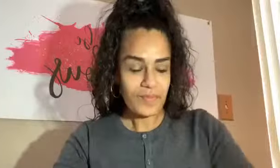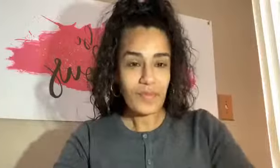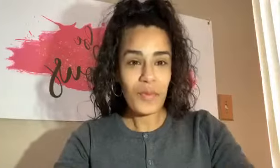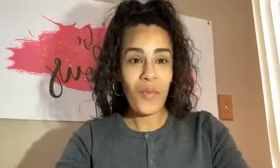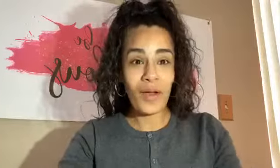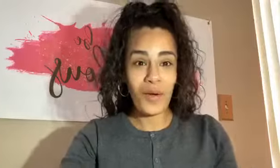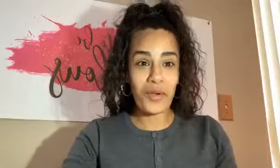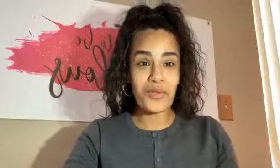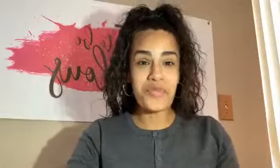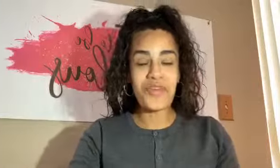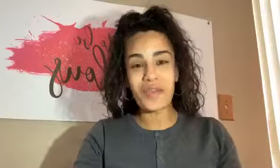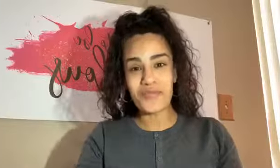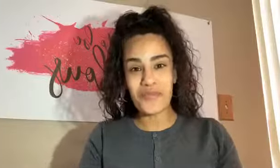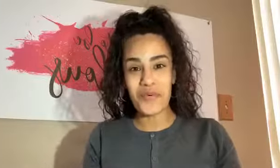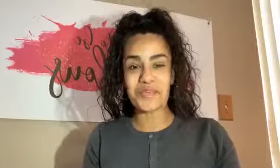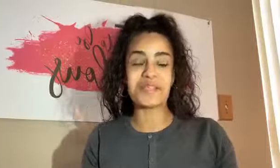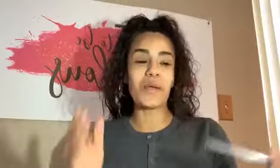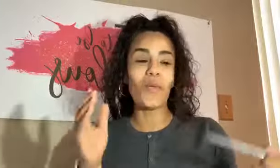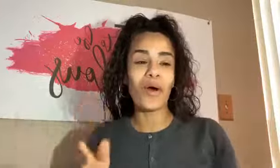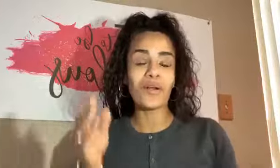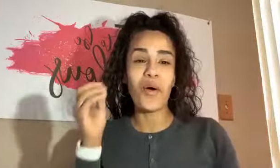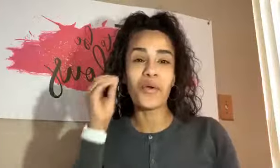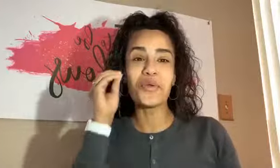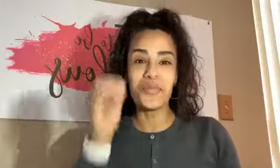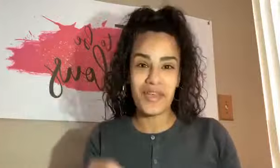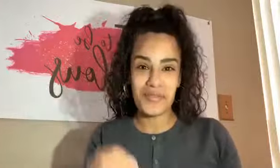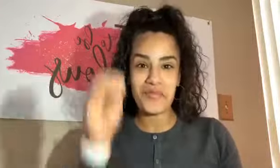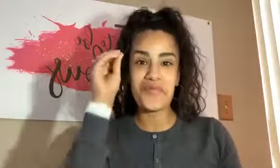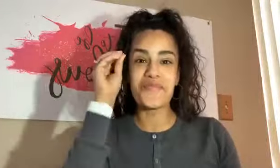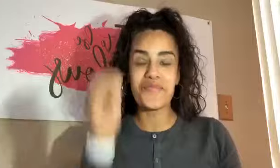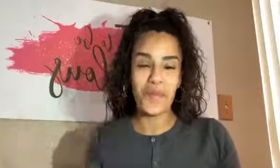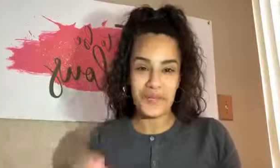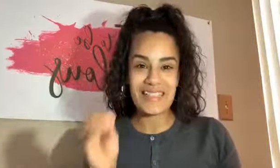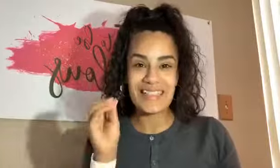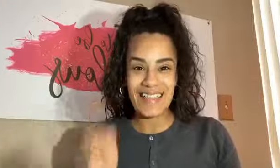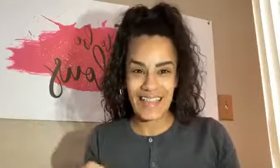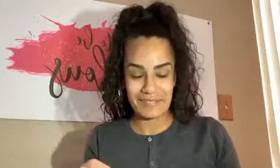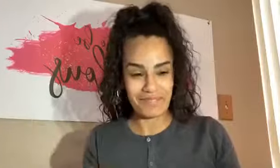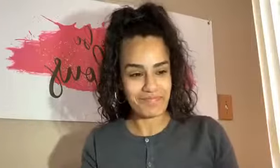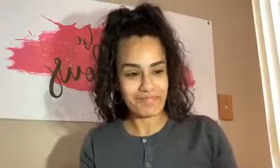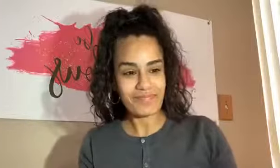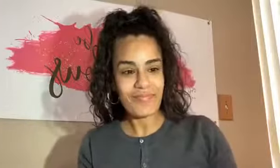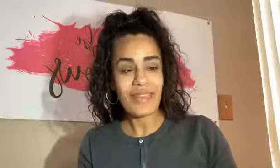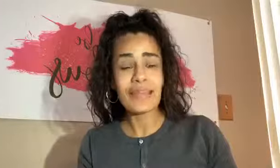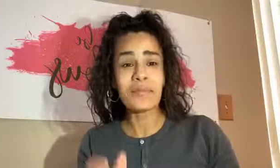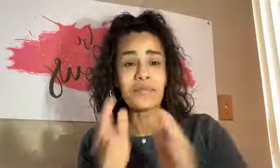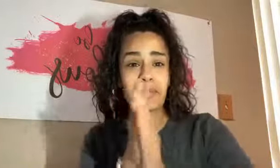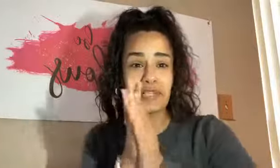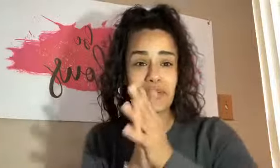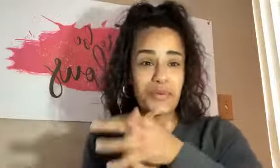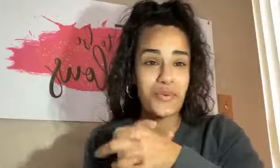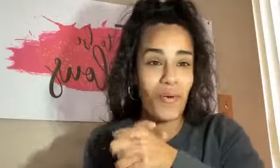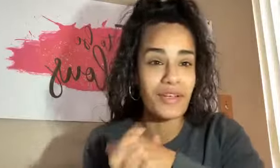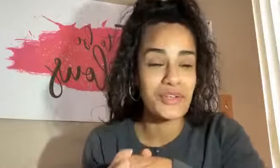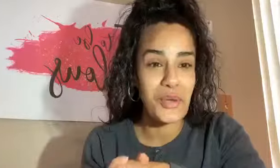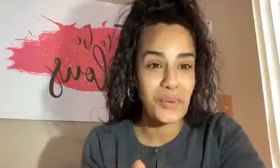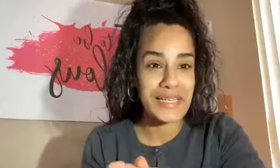What are you thankful for today? What are you thankful for today? Let me read to you what Yogi